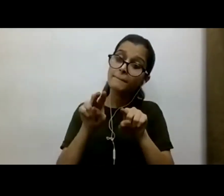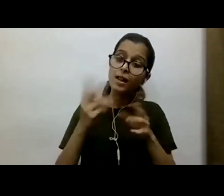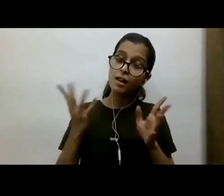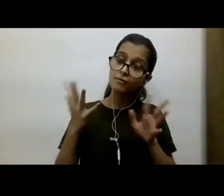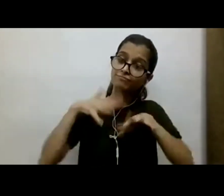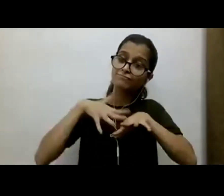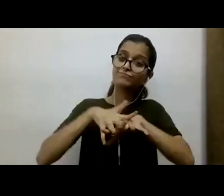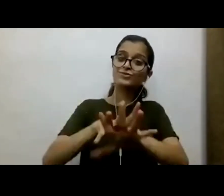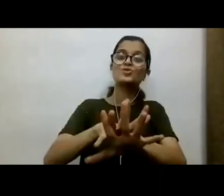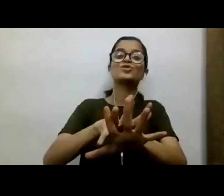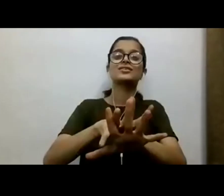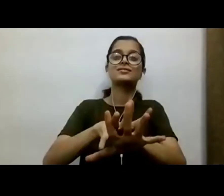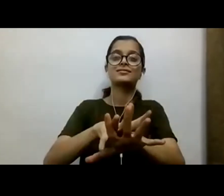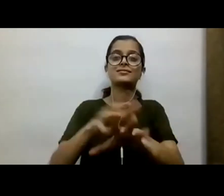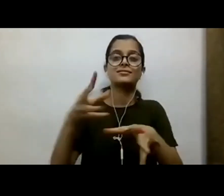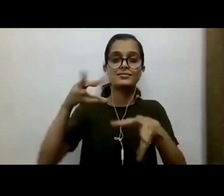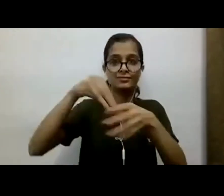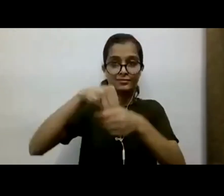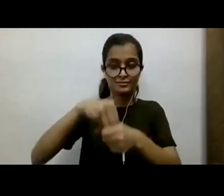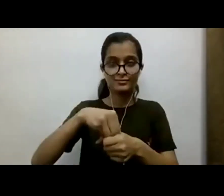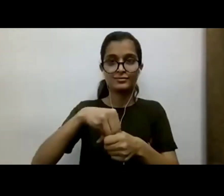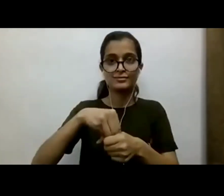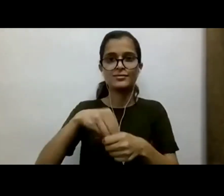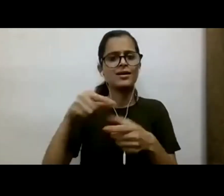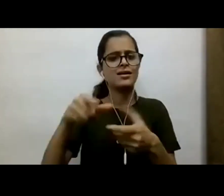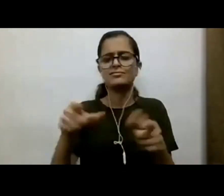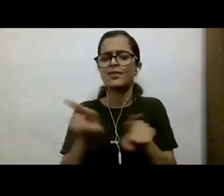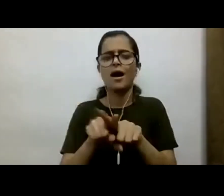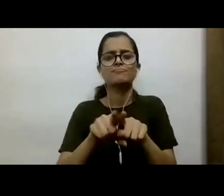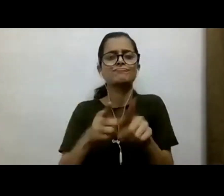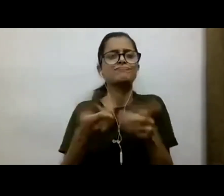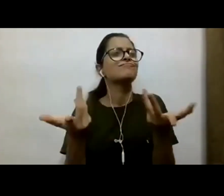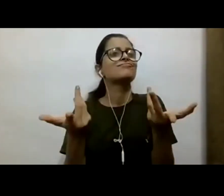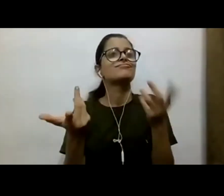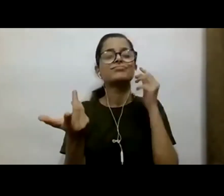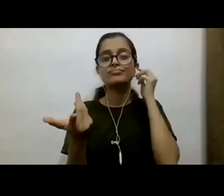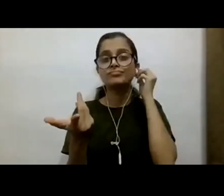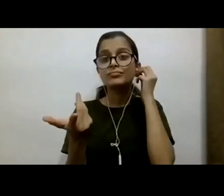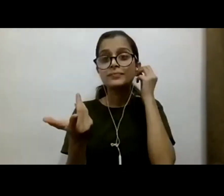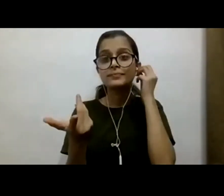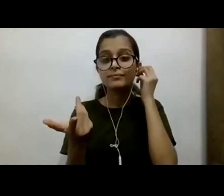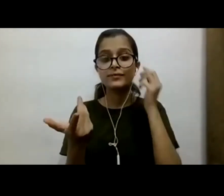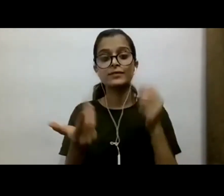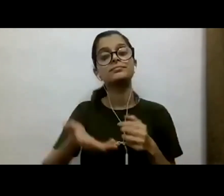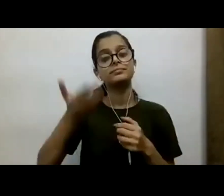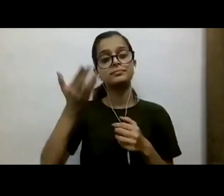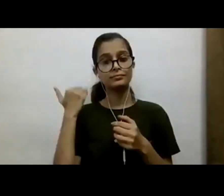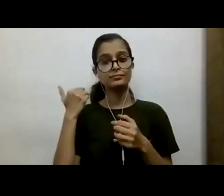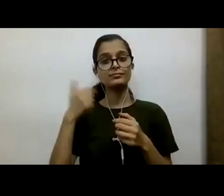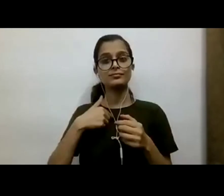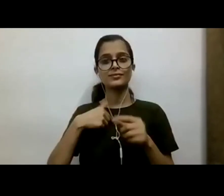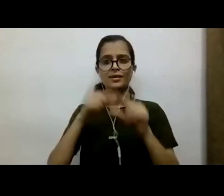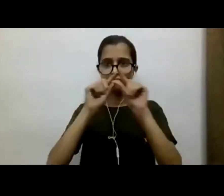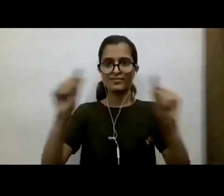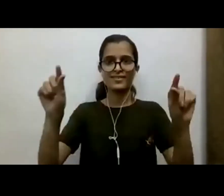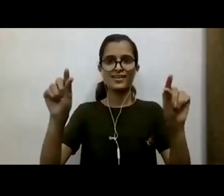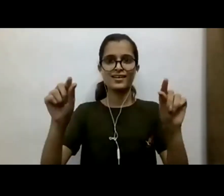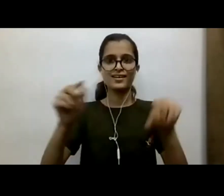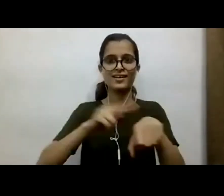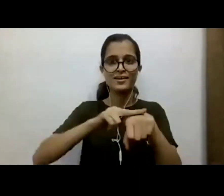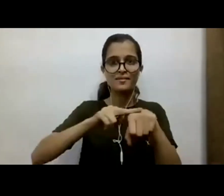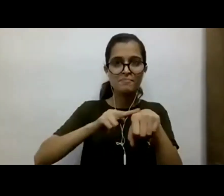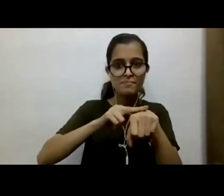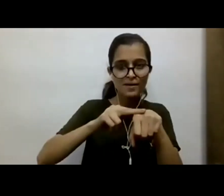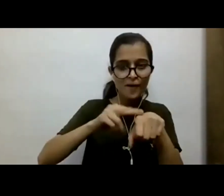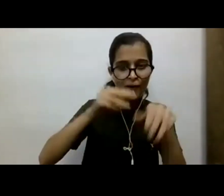And that kind of, you know, that is what it is. I could, you know, I think there was one line in your poem about in the brown, there was the